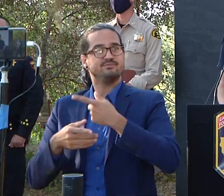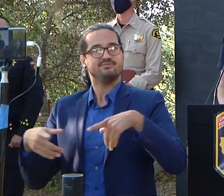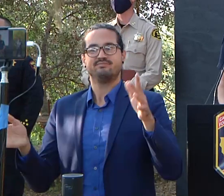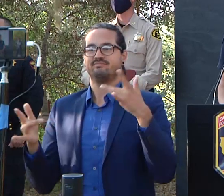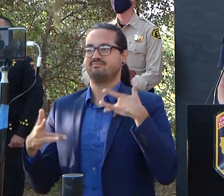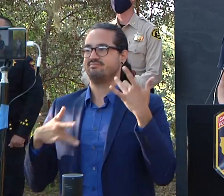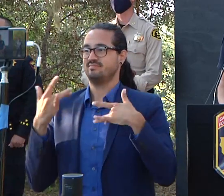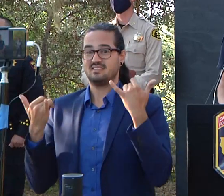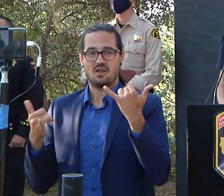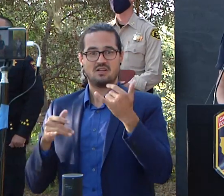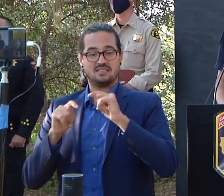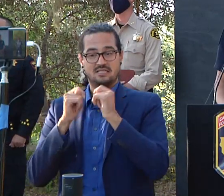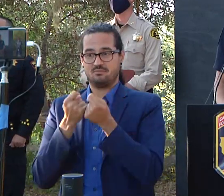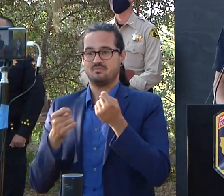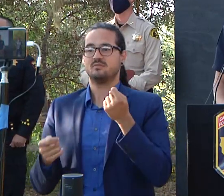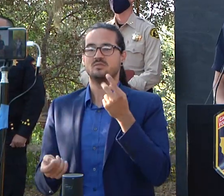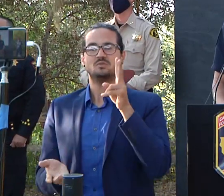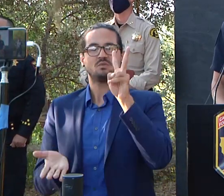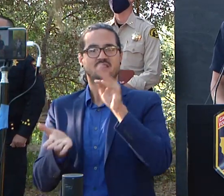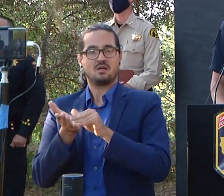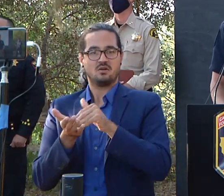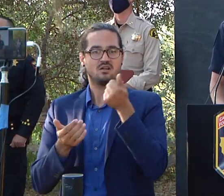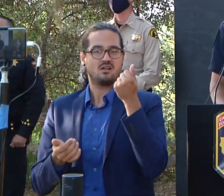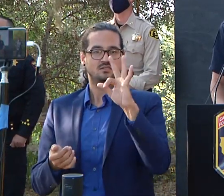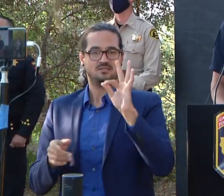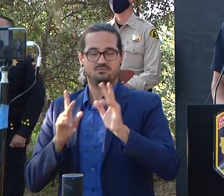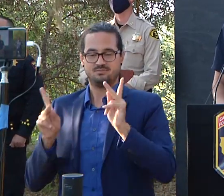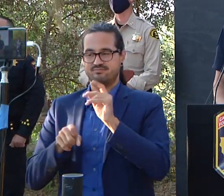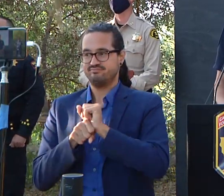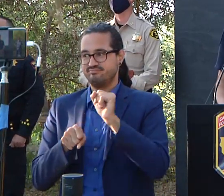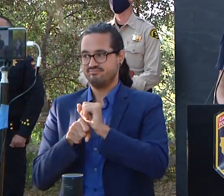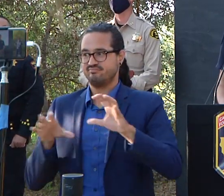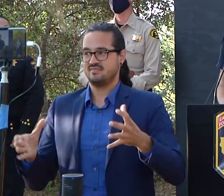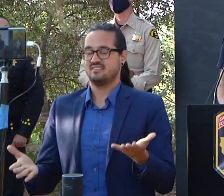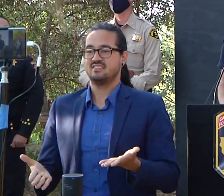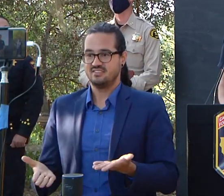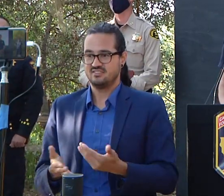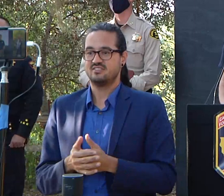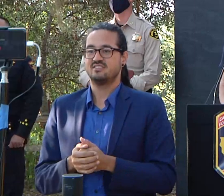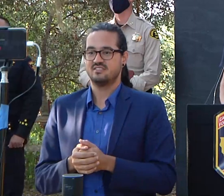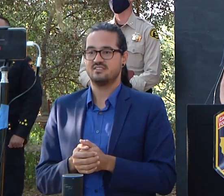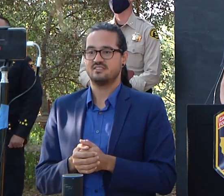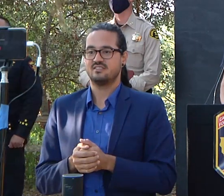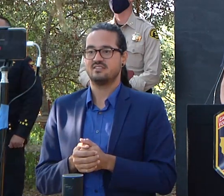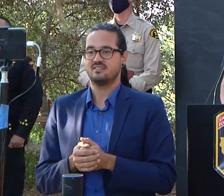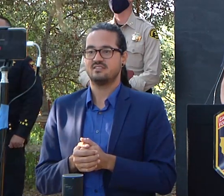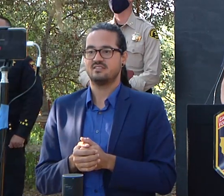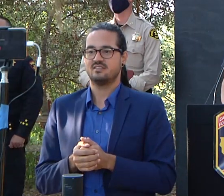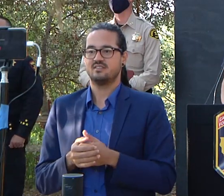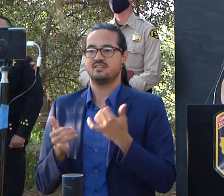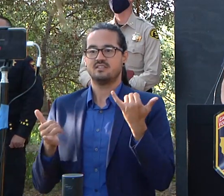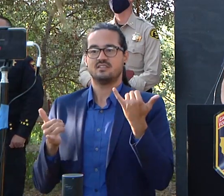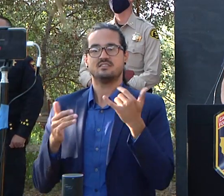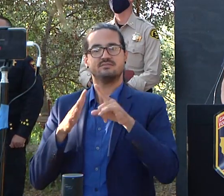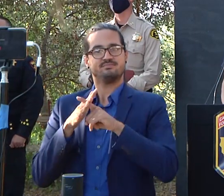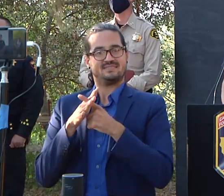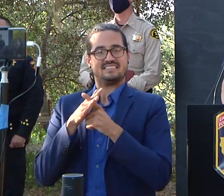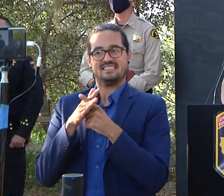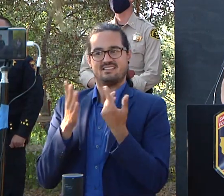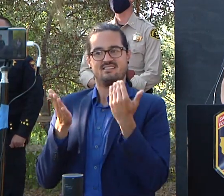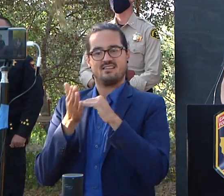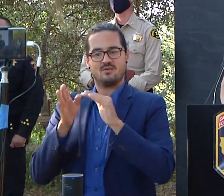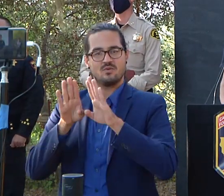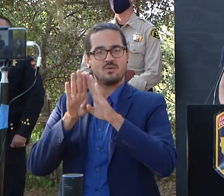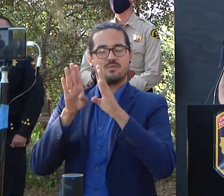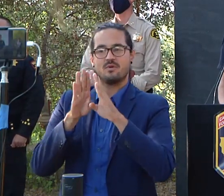personnel assigned and today we saw the beginning of repopulation occur in both the scotts valley area as well as the la honda and